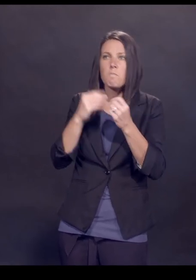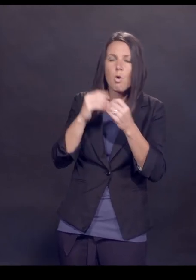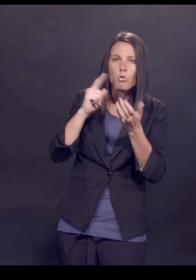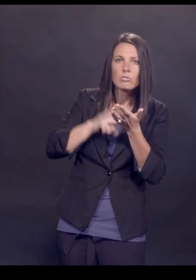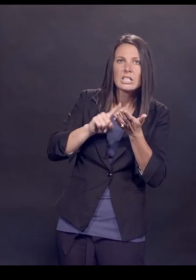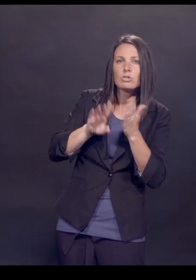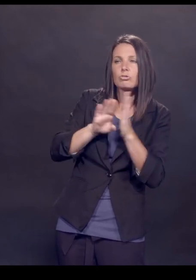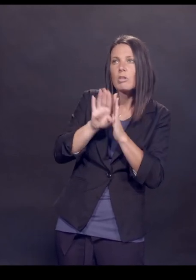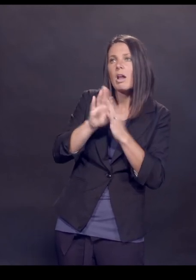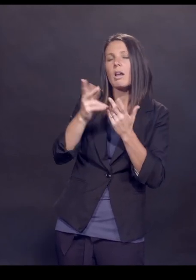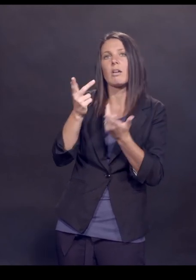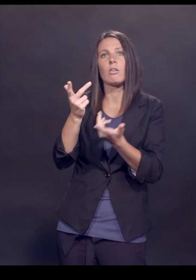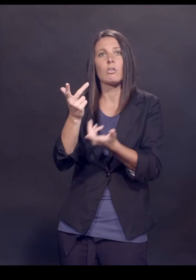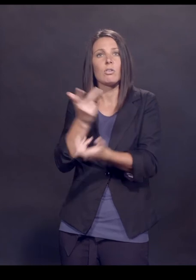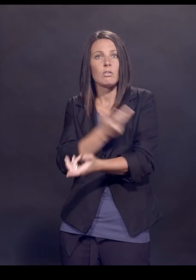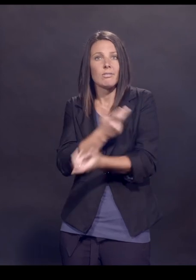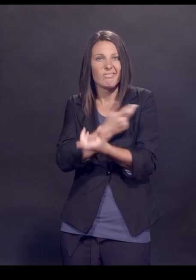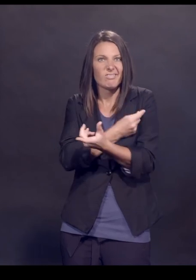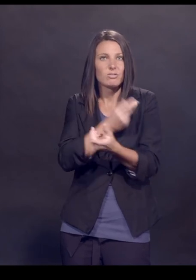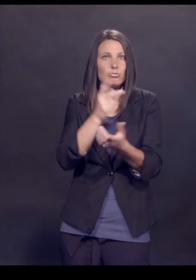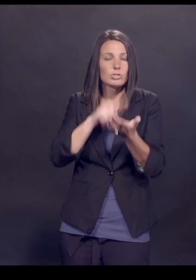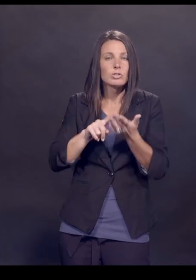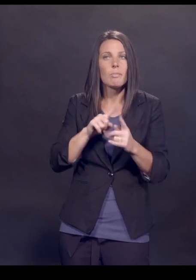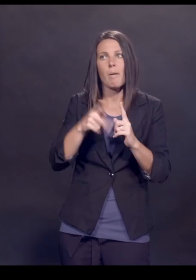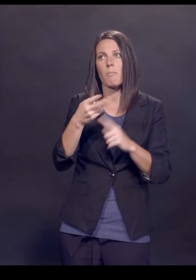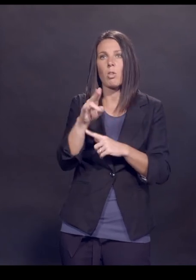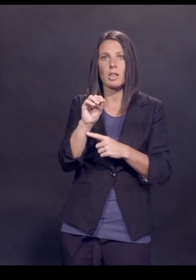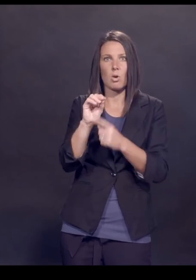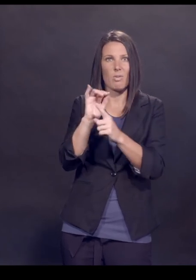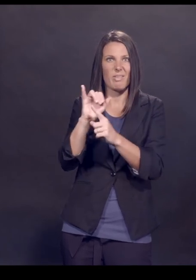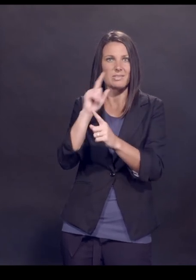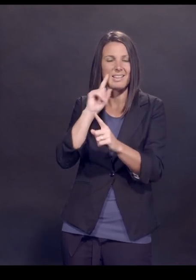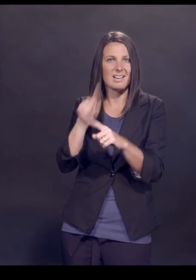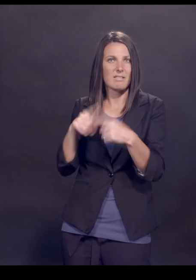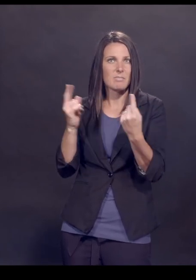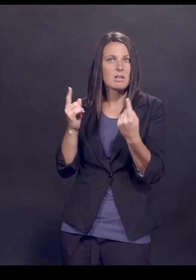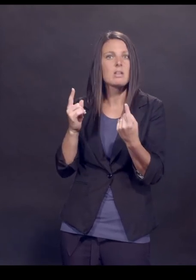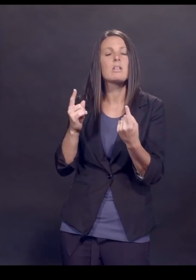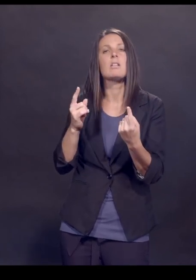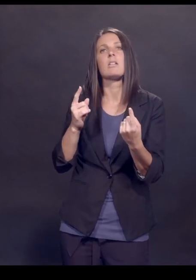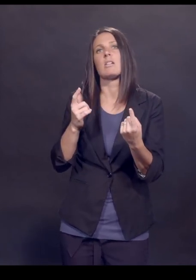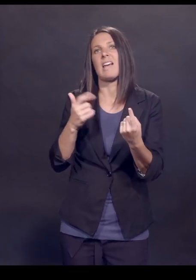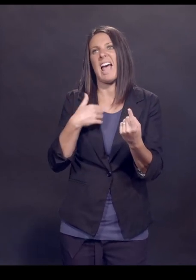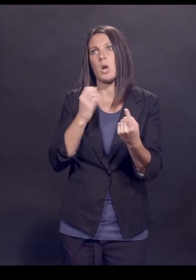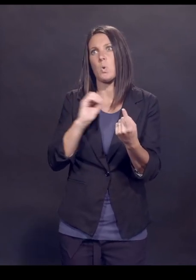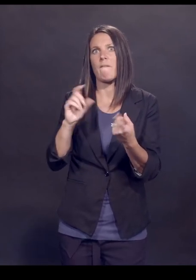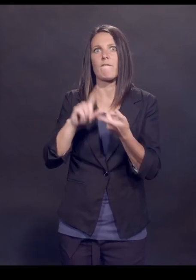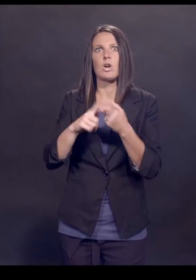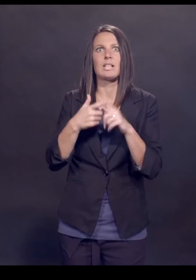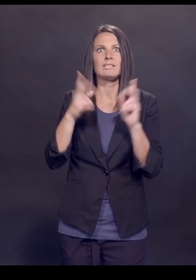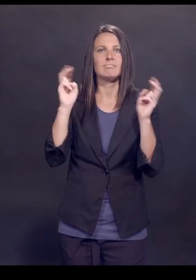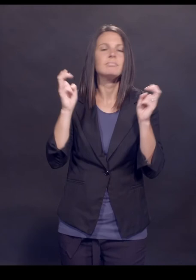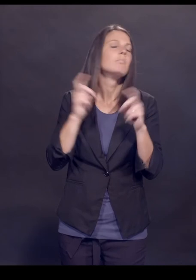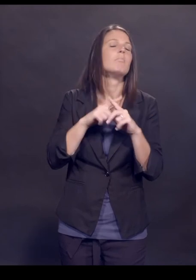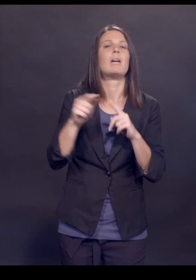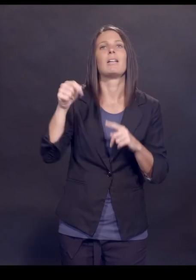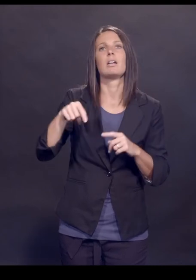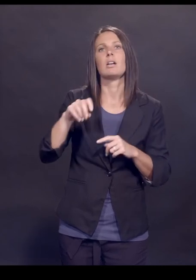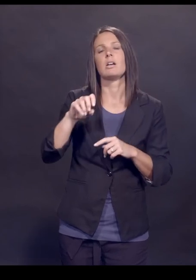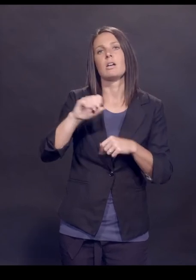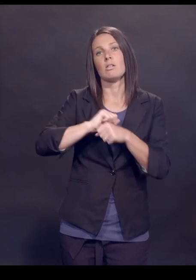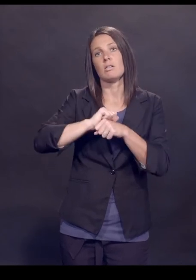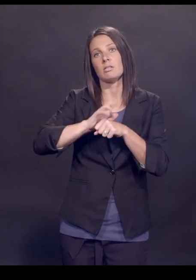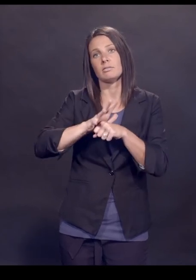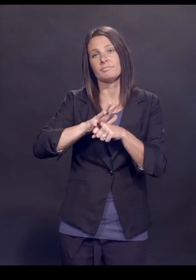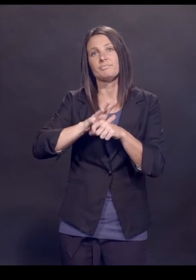create vaccines, to get them out there. Polio was the enemy. Polio virus had no friends. That's not true here. SARS-CoV